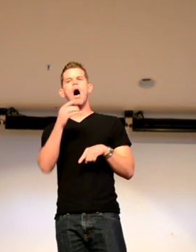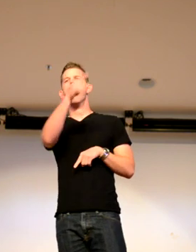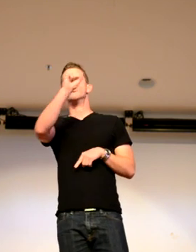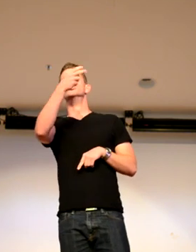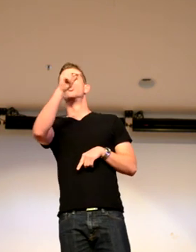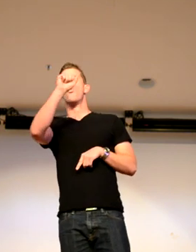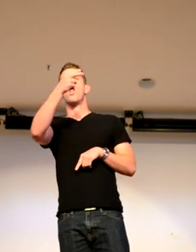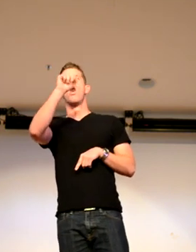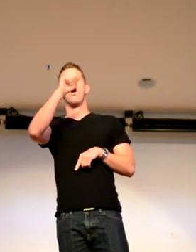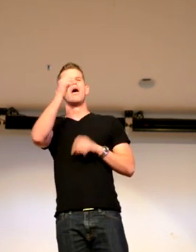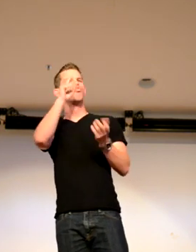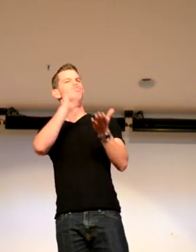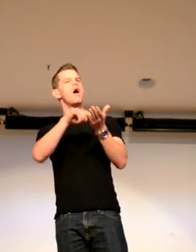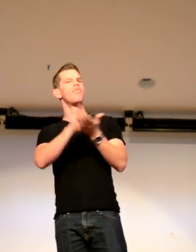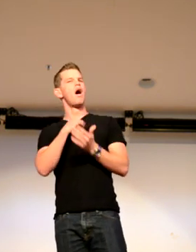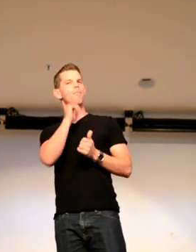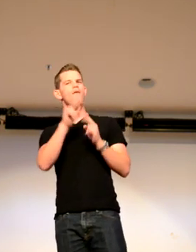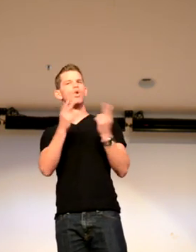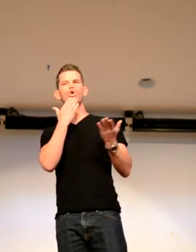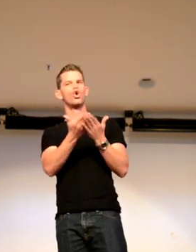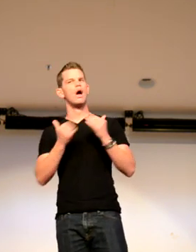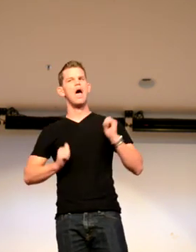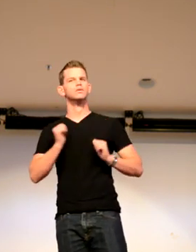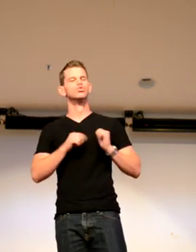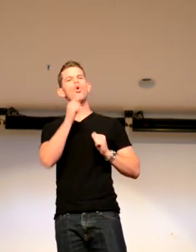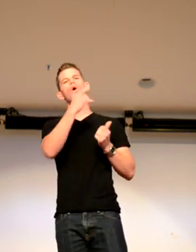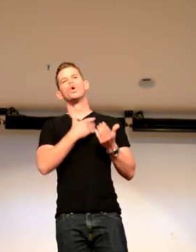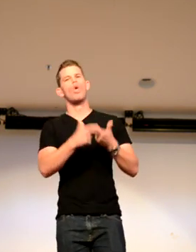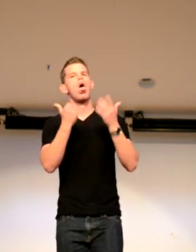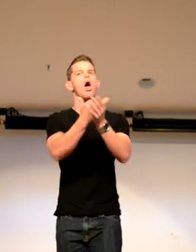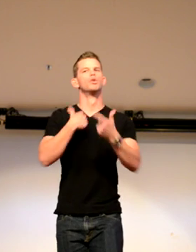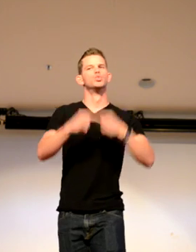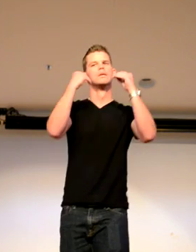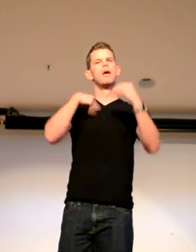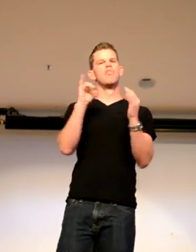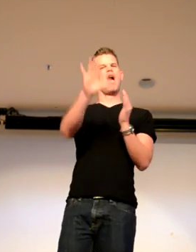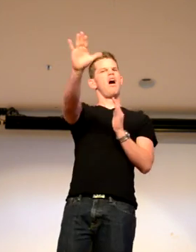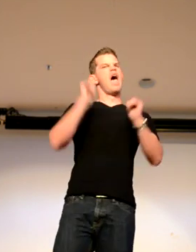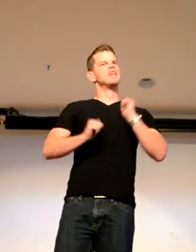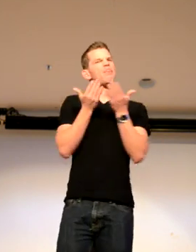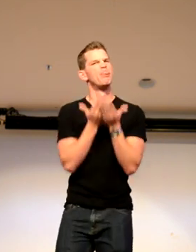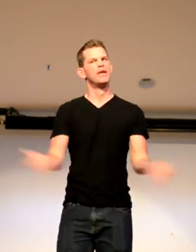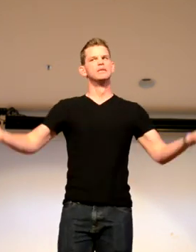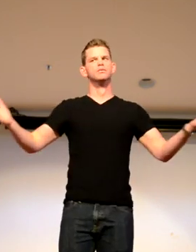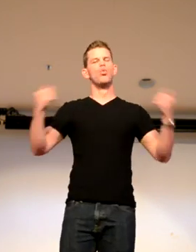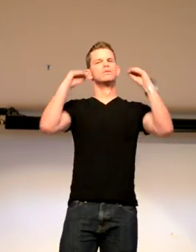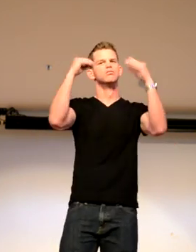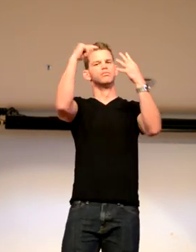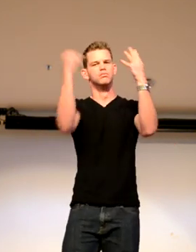nervous. But then the director noticed that I was not very good at acting. So they wanted to, you know, teach me